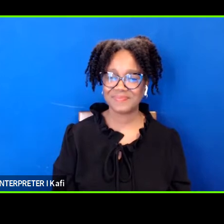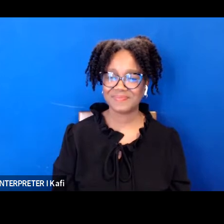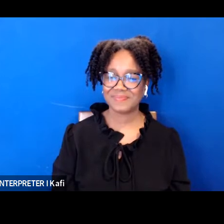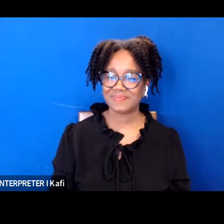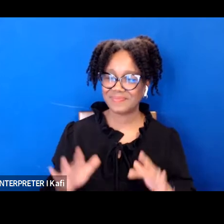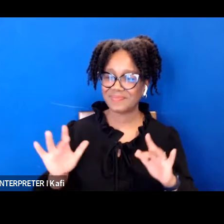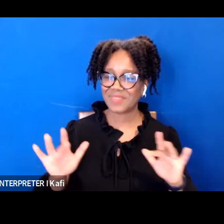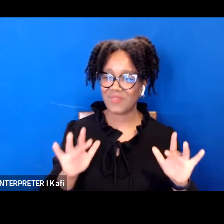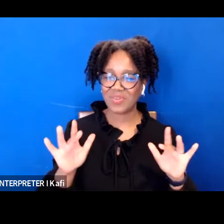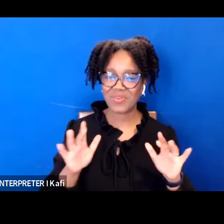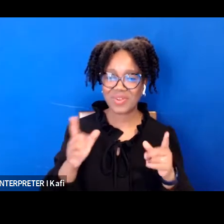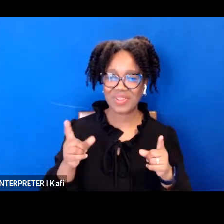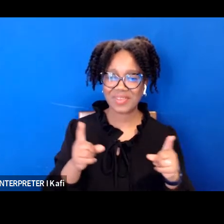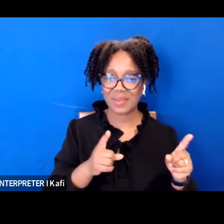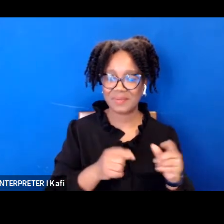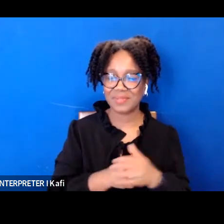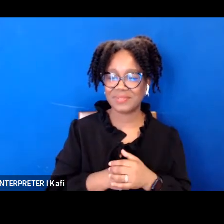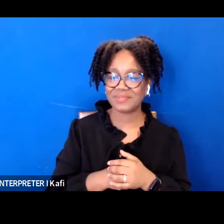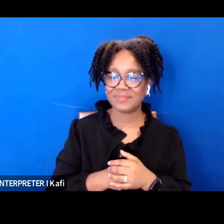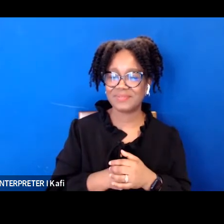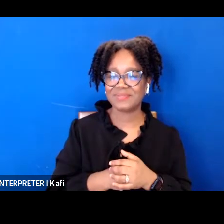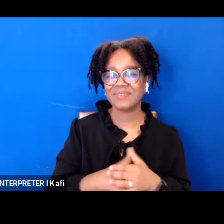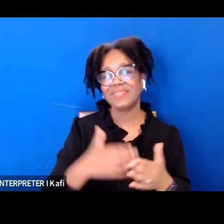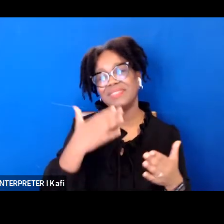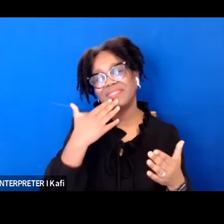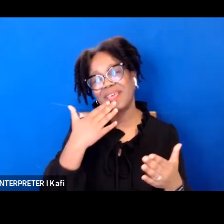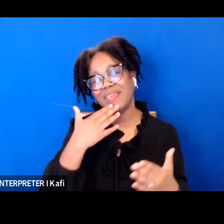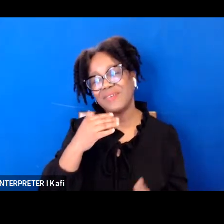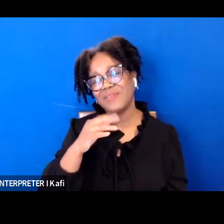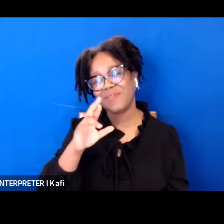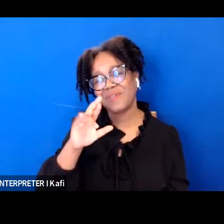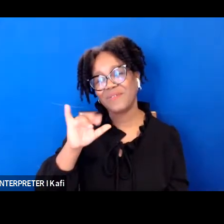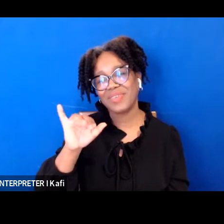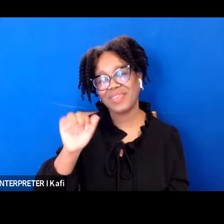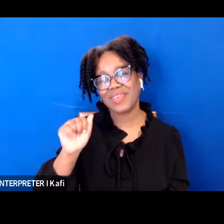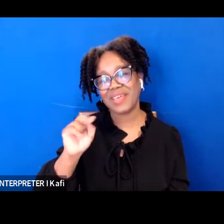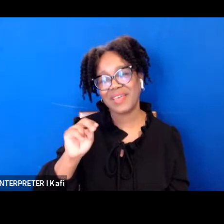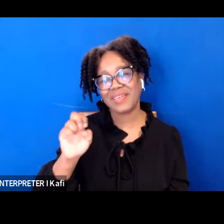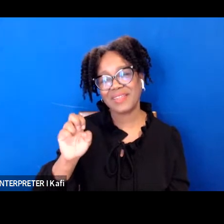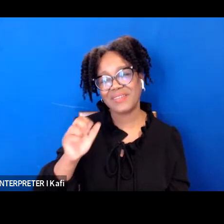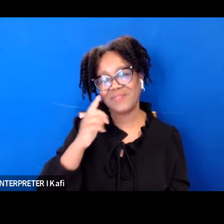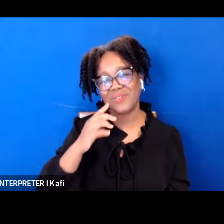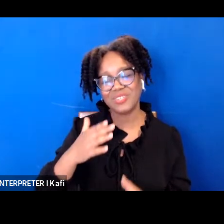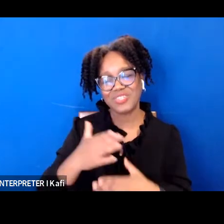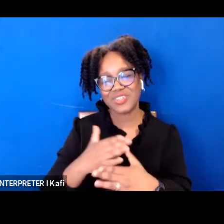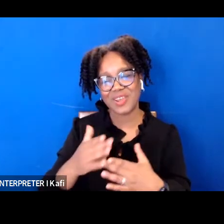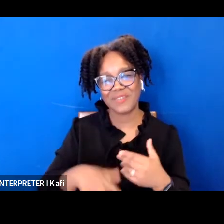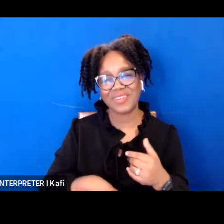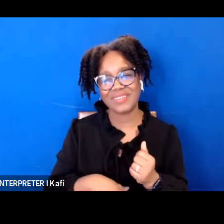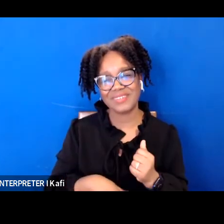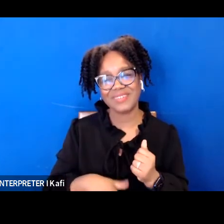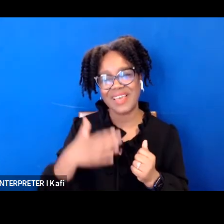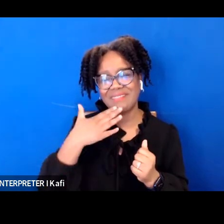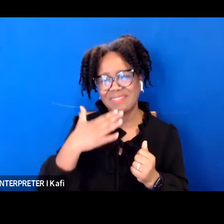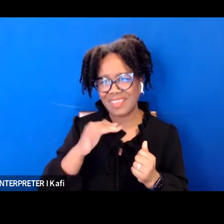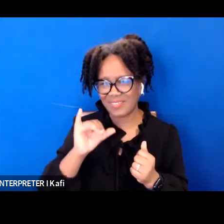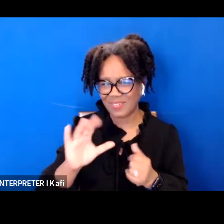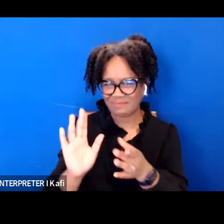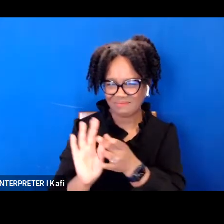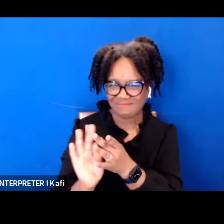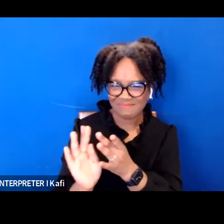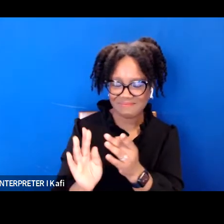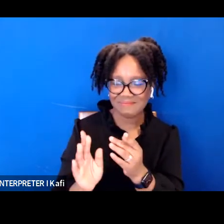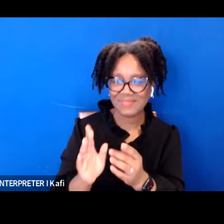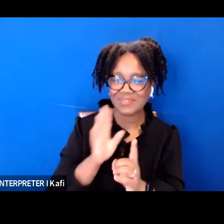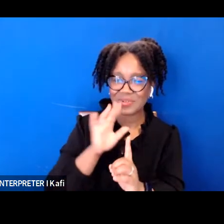thank you so much rianne for sharing that and just these reflections on how judge katanji brown